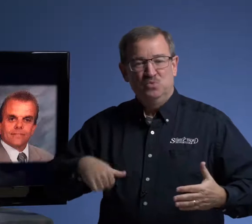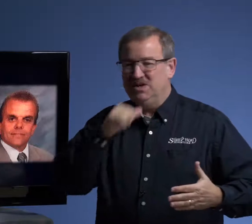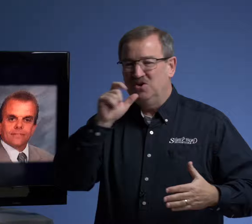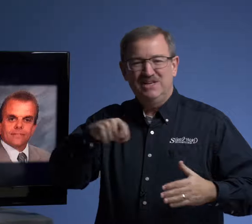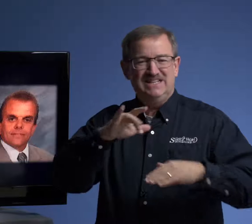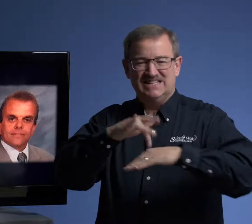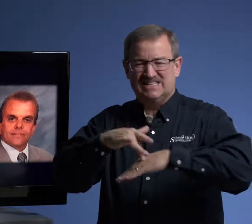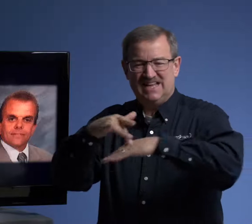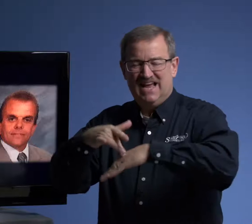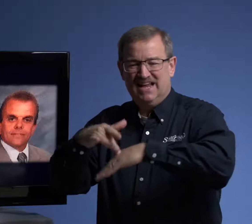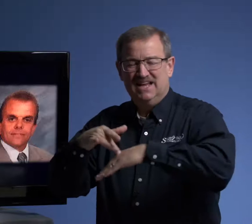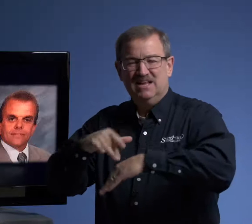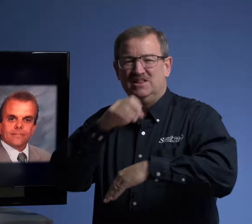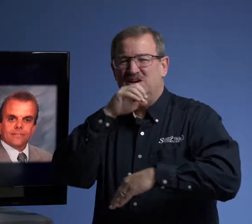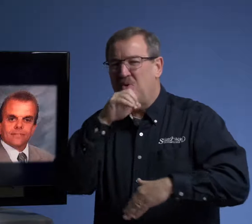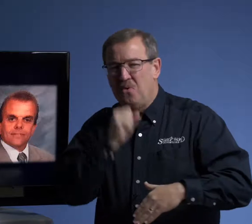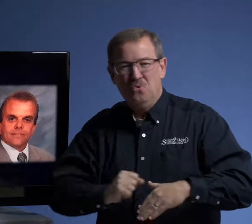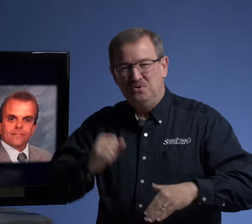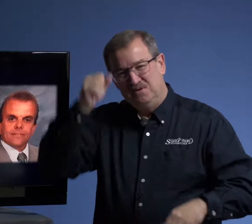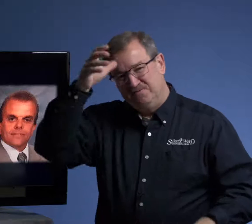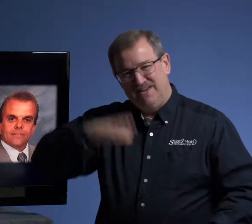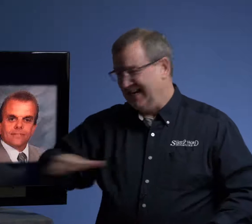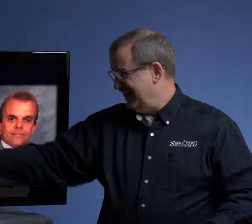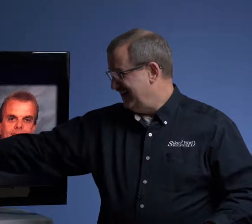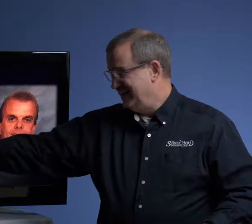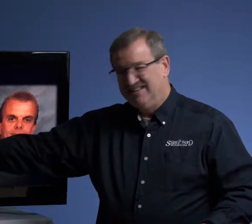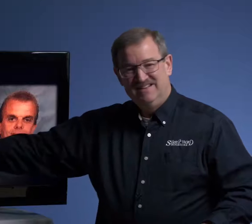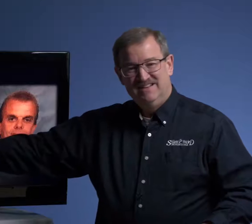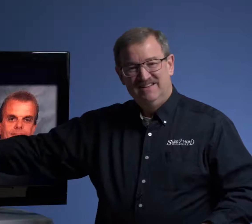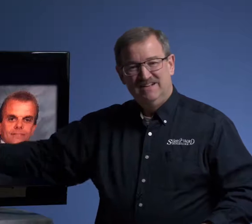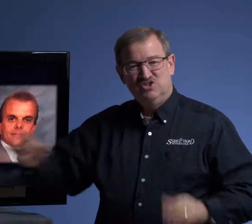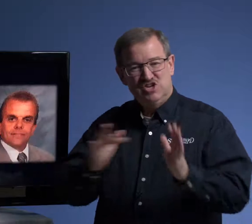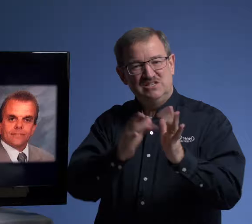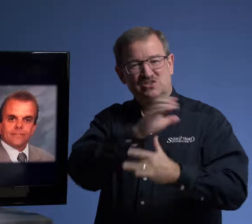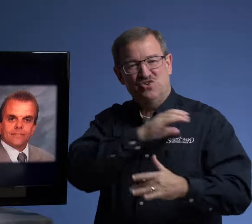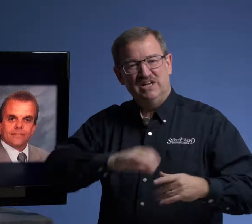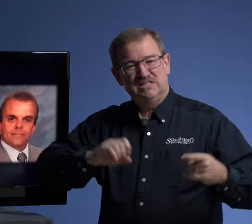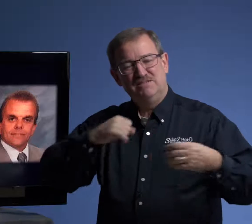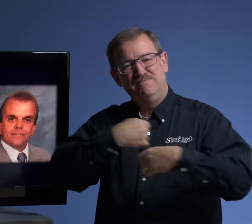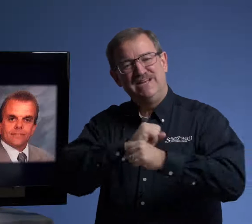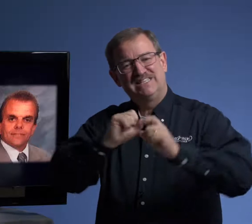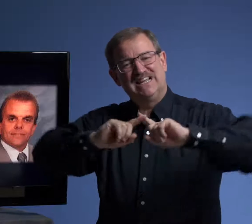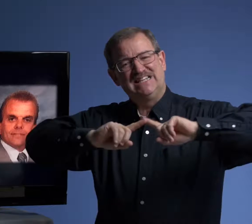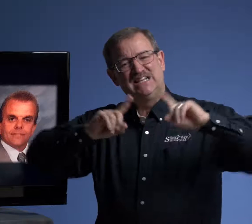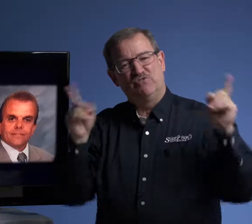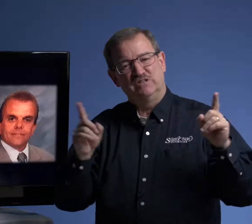We don't need to stay the old man. Jesus Christ makes a difference.